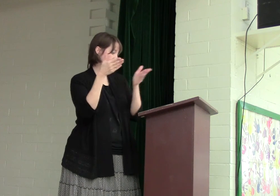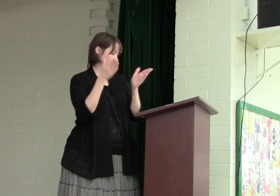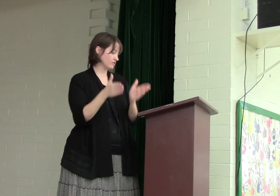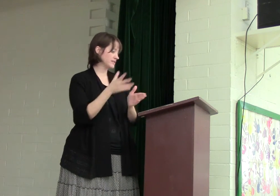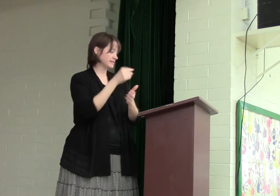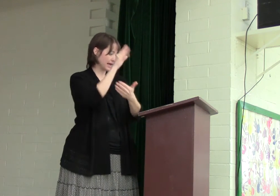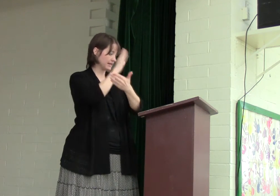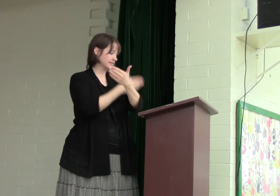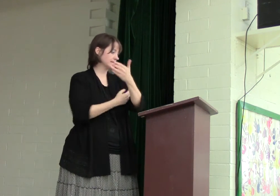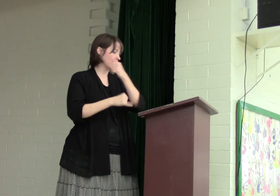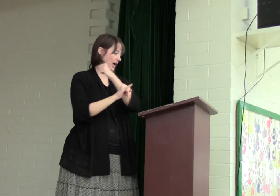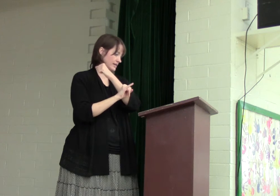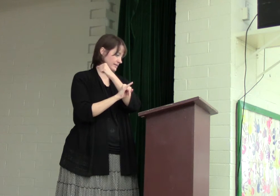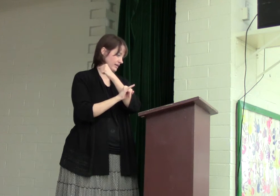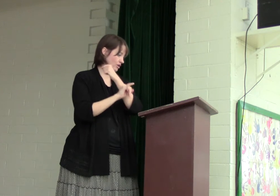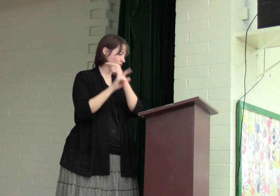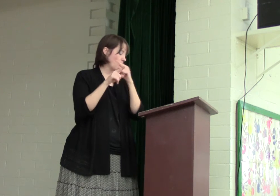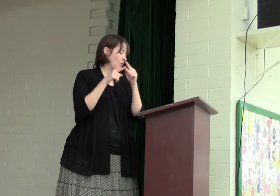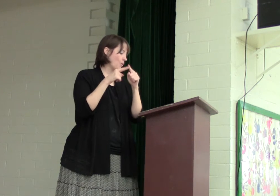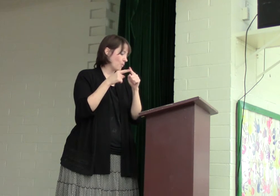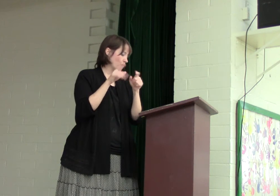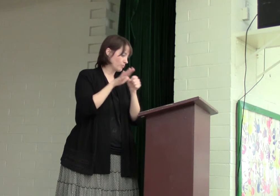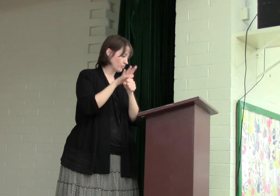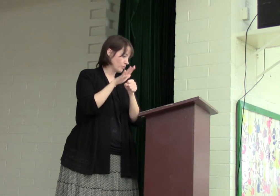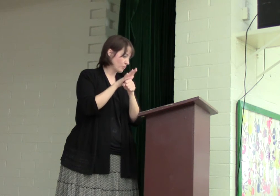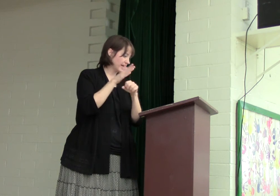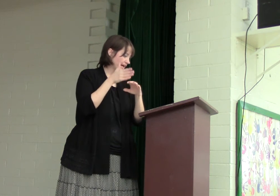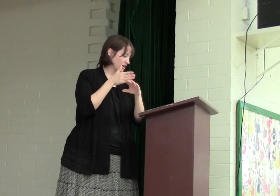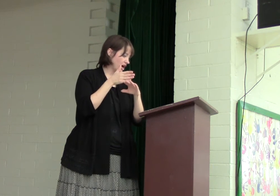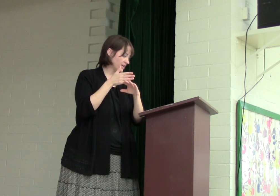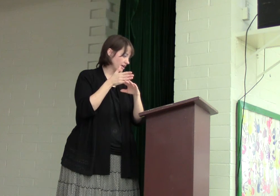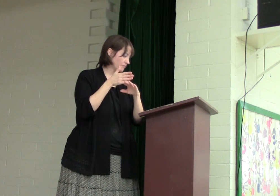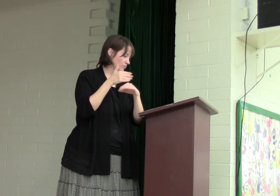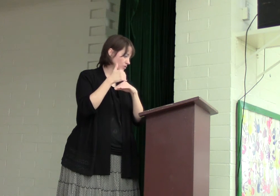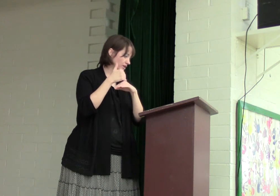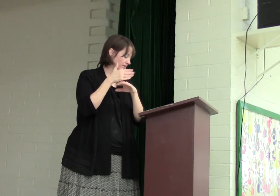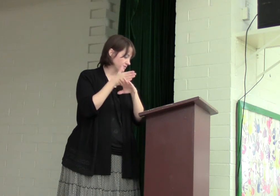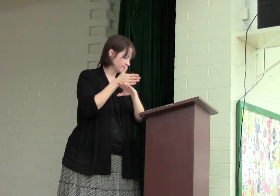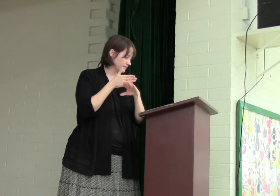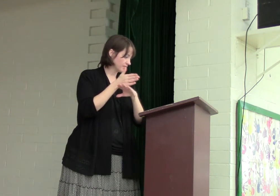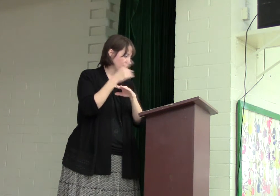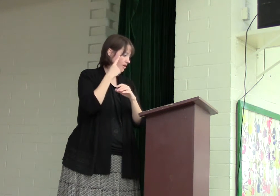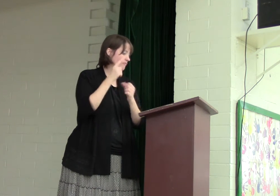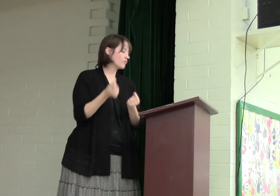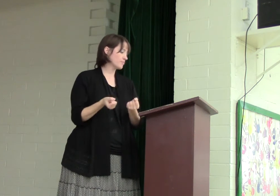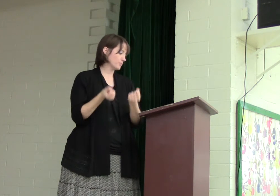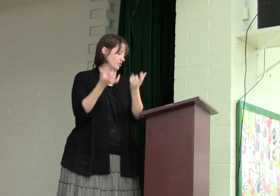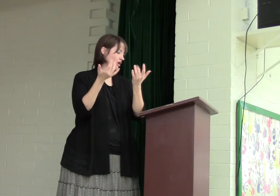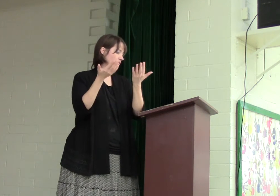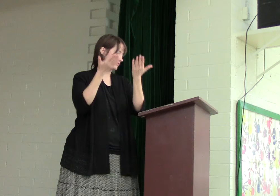his servants and his son Isaac. When he had cut enough wood for the burnt offering,